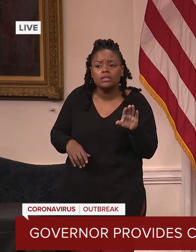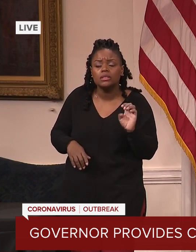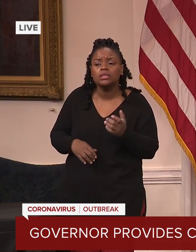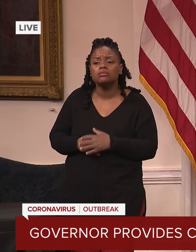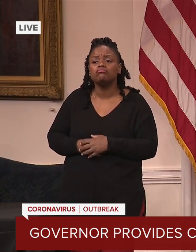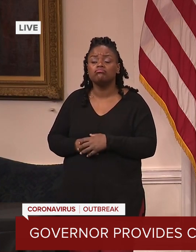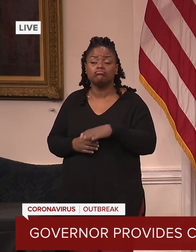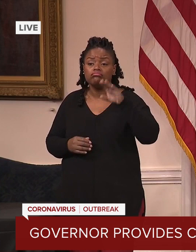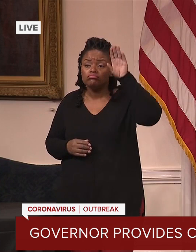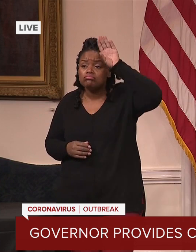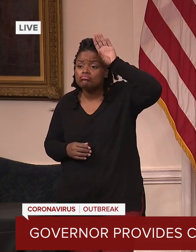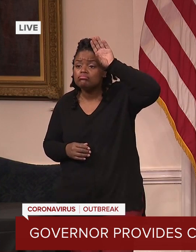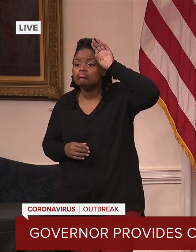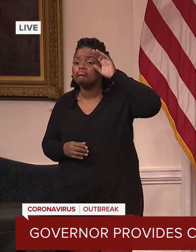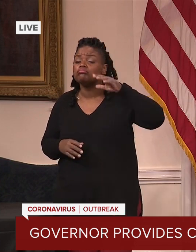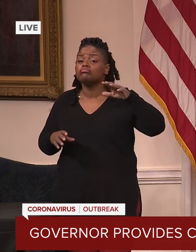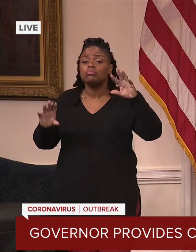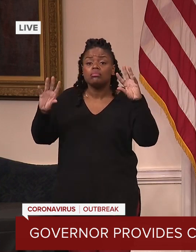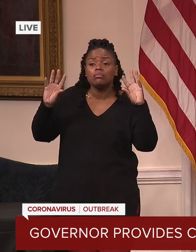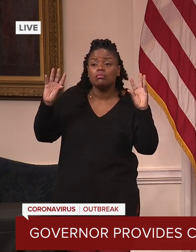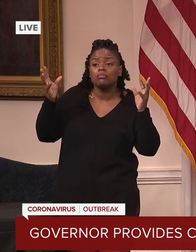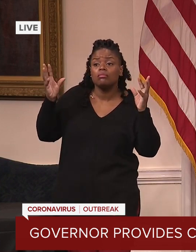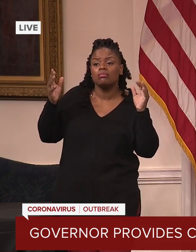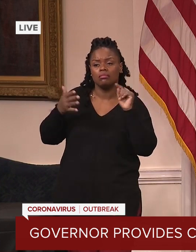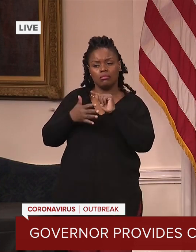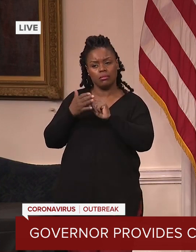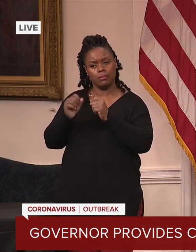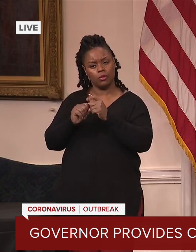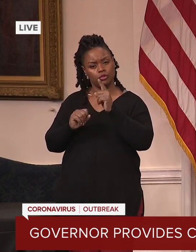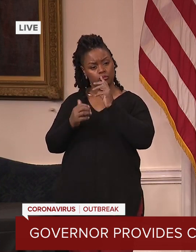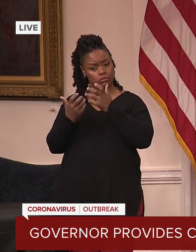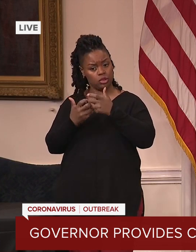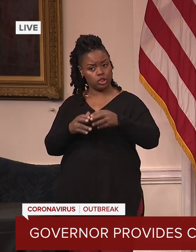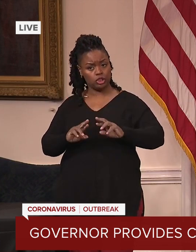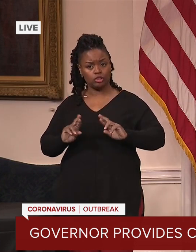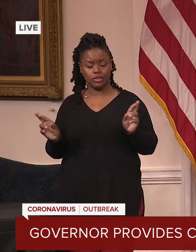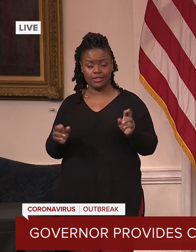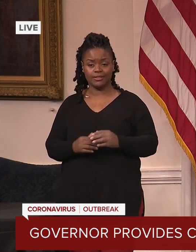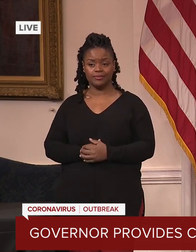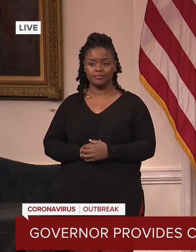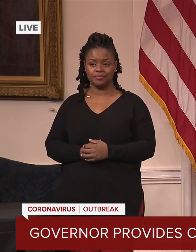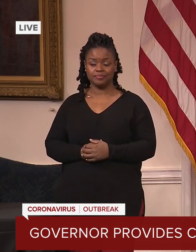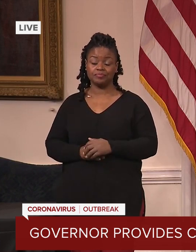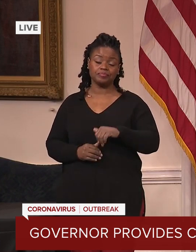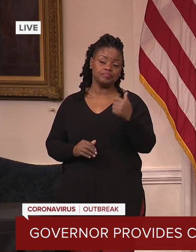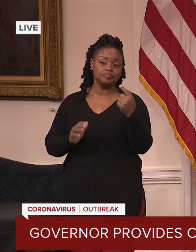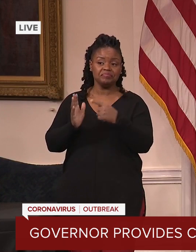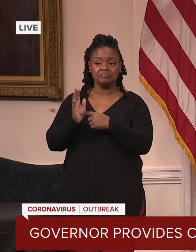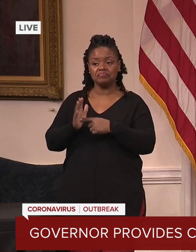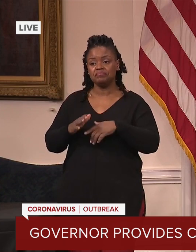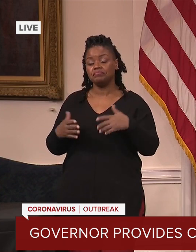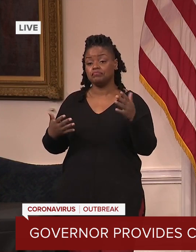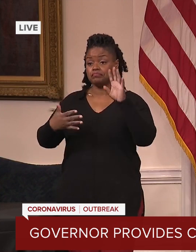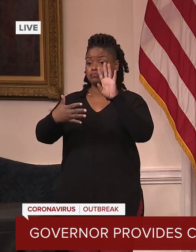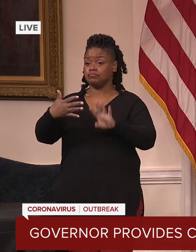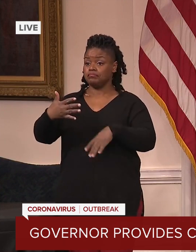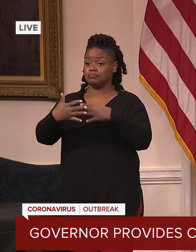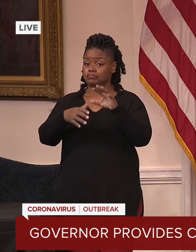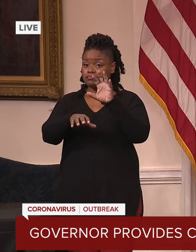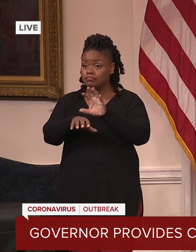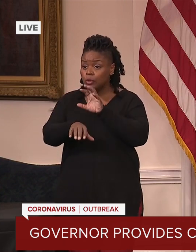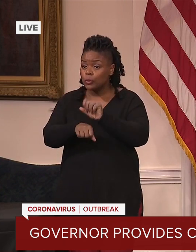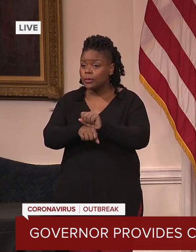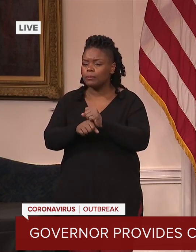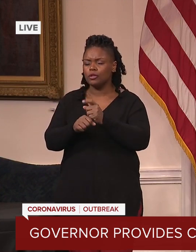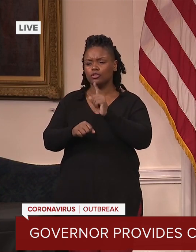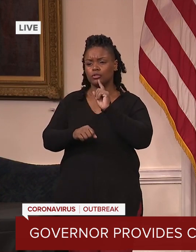and EMS, for example. In addition, they had to set up appointment schedules and making sure that the clinics